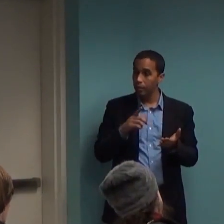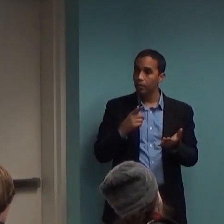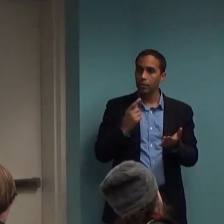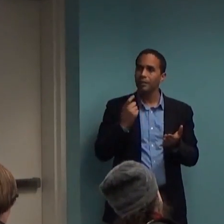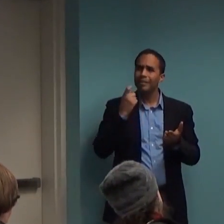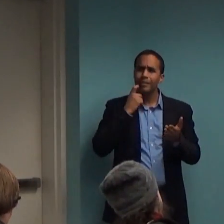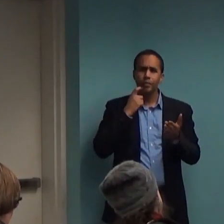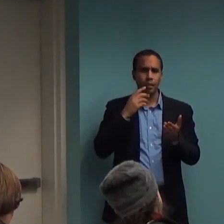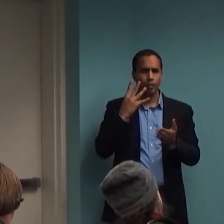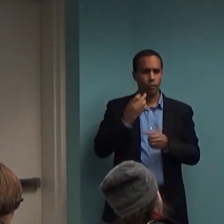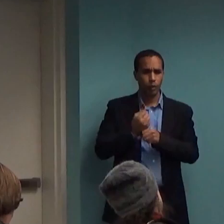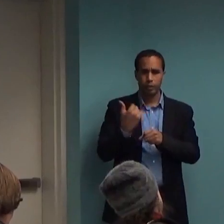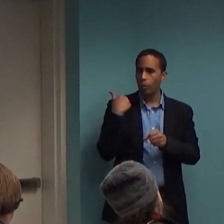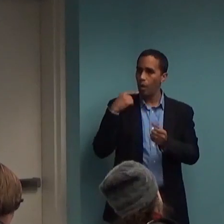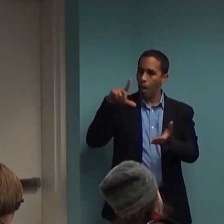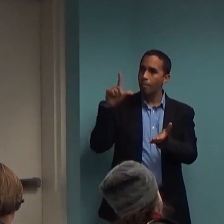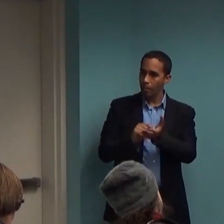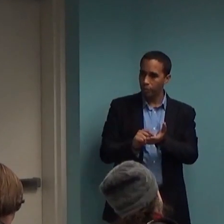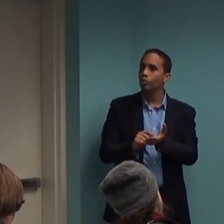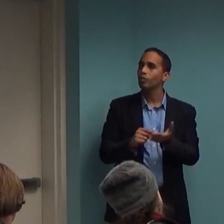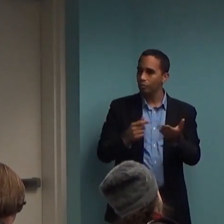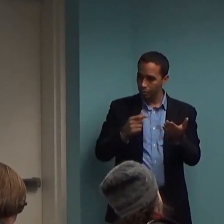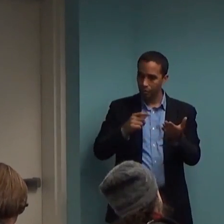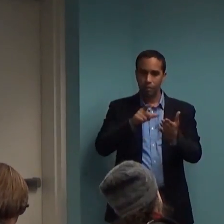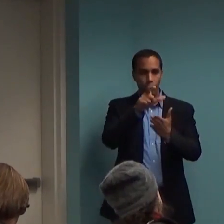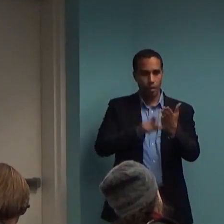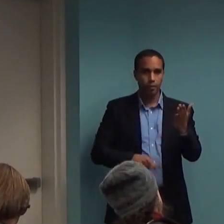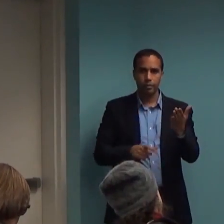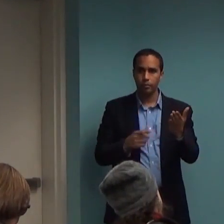like four years ago, documenting the upward trend in placebo effect.